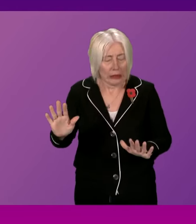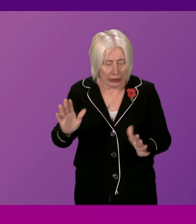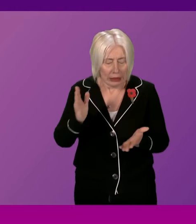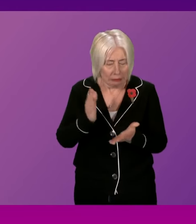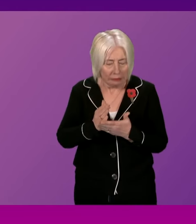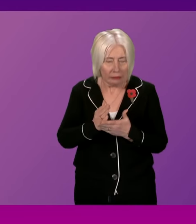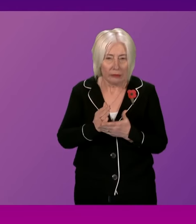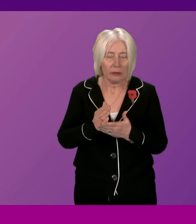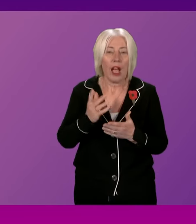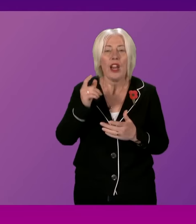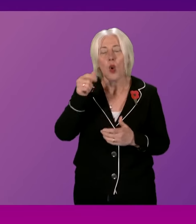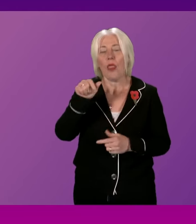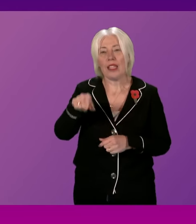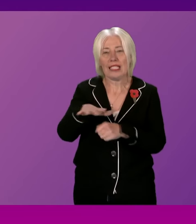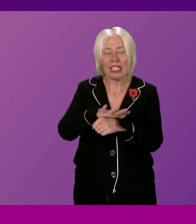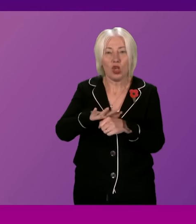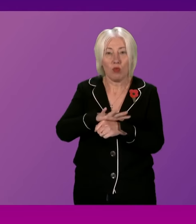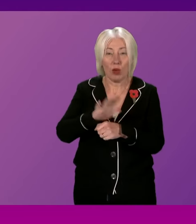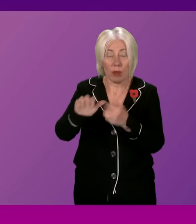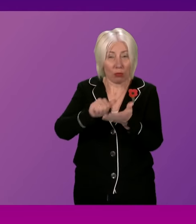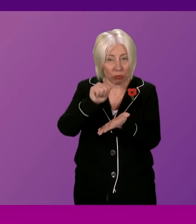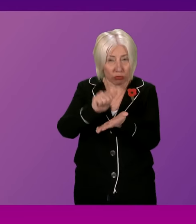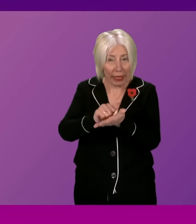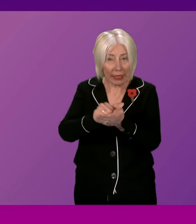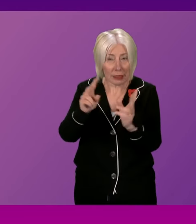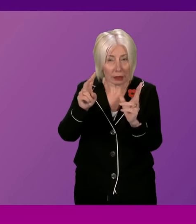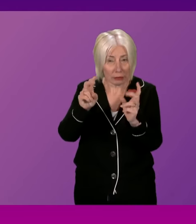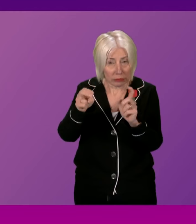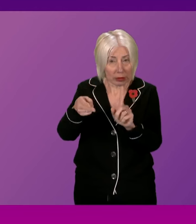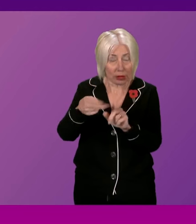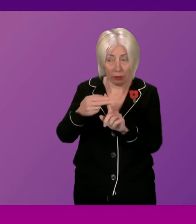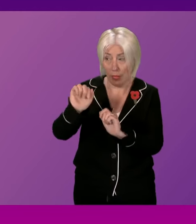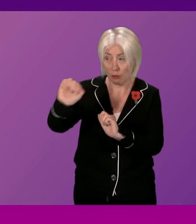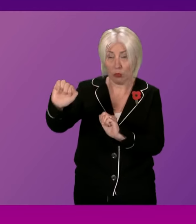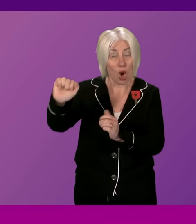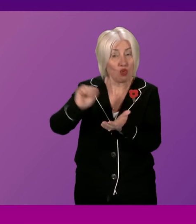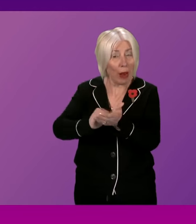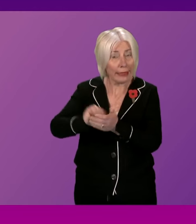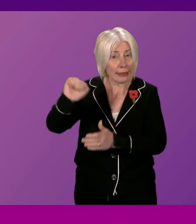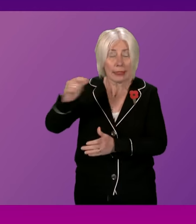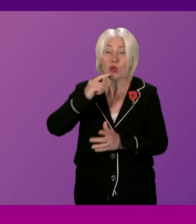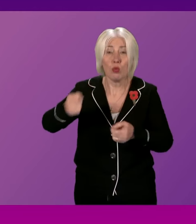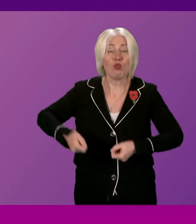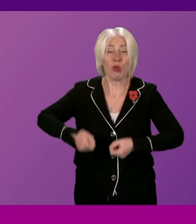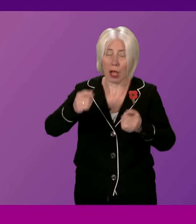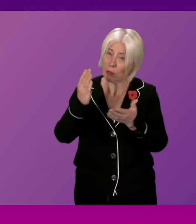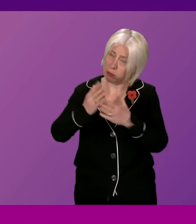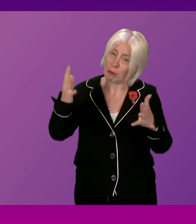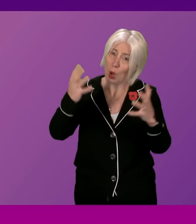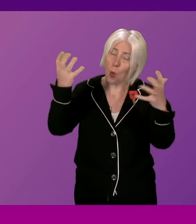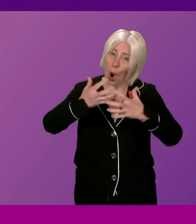we are characterising the situation absolutely correctly and accurately. Ros McColl, of course, is right to raise the very worrying